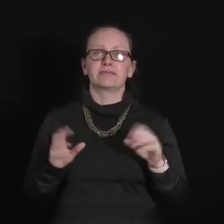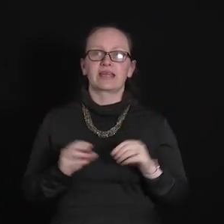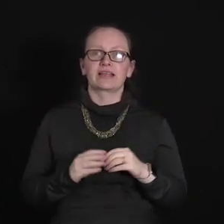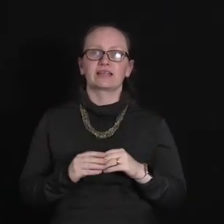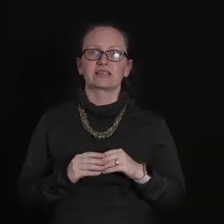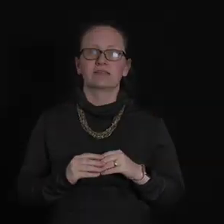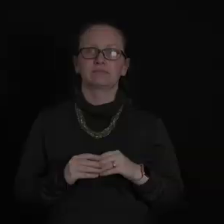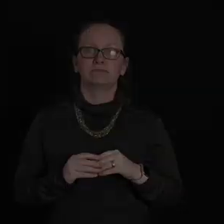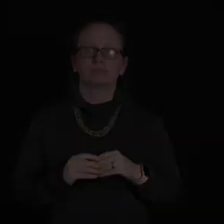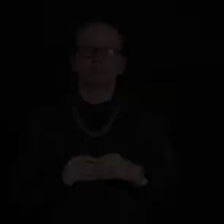mechanics.